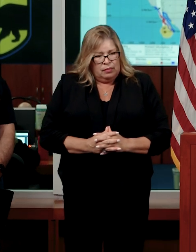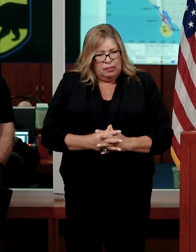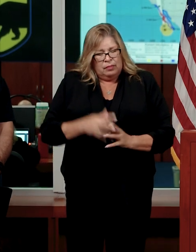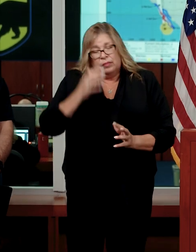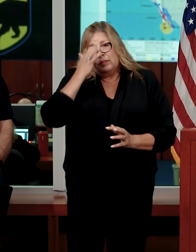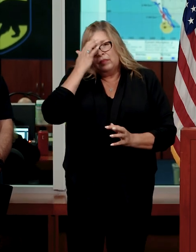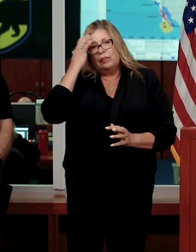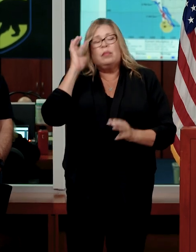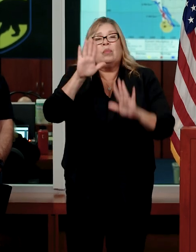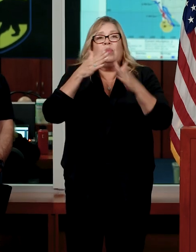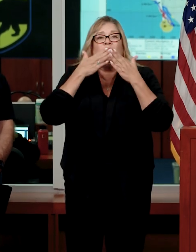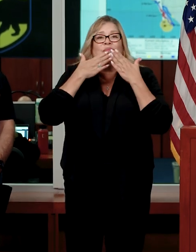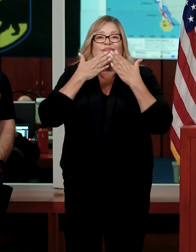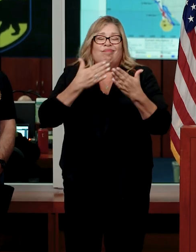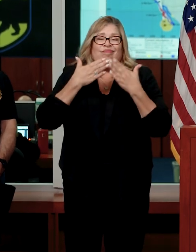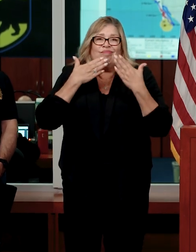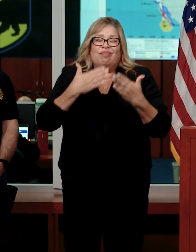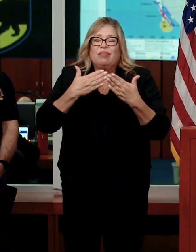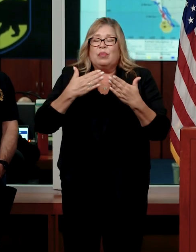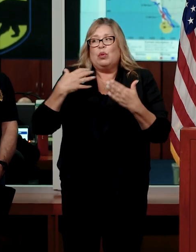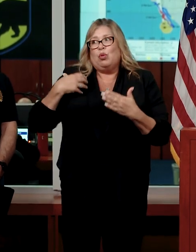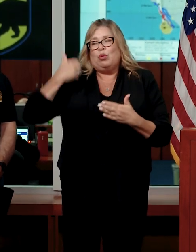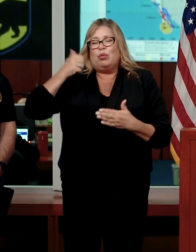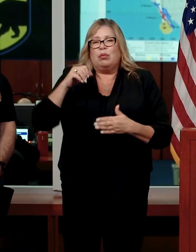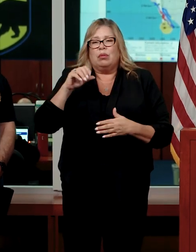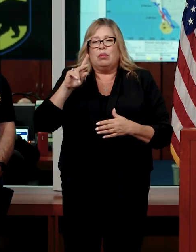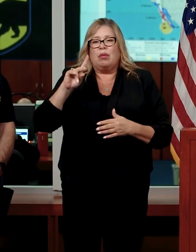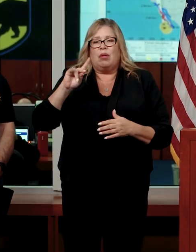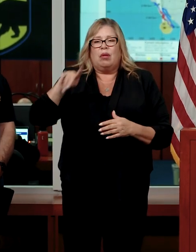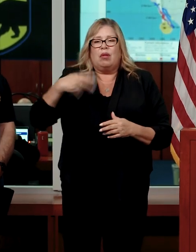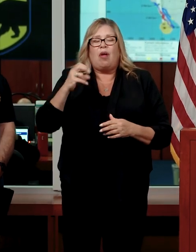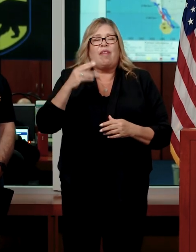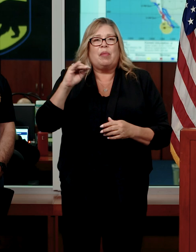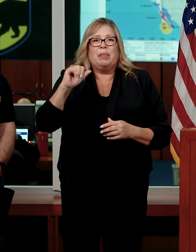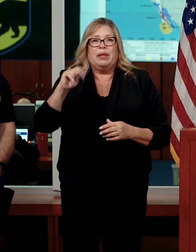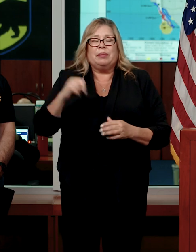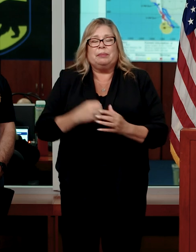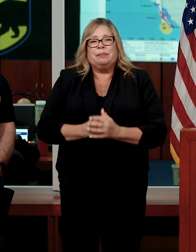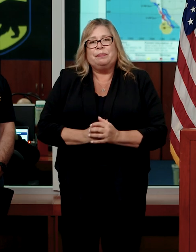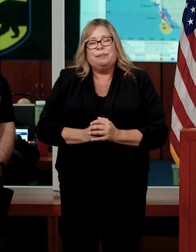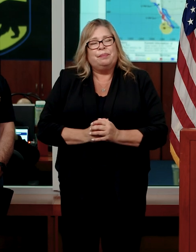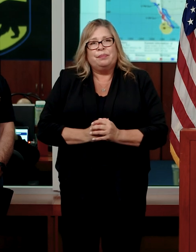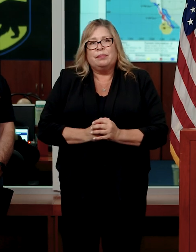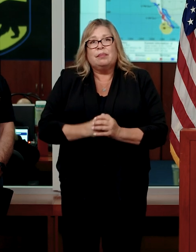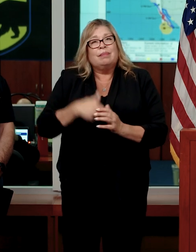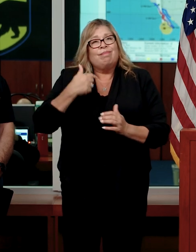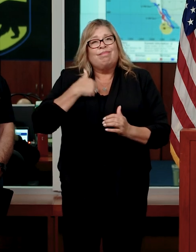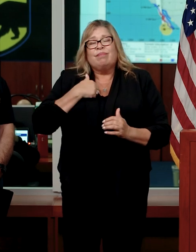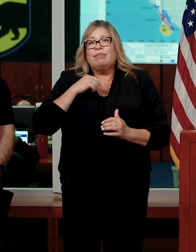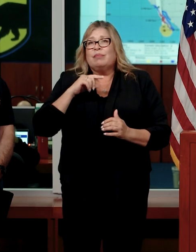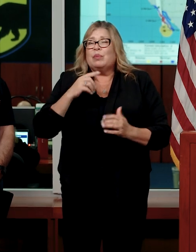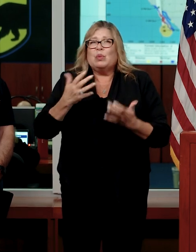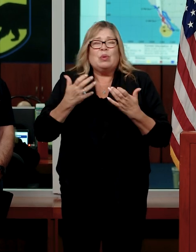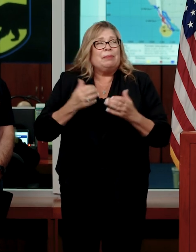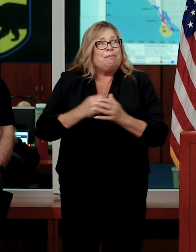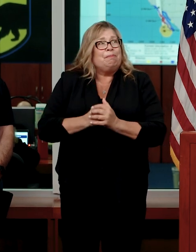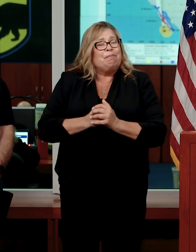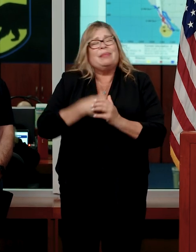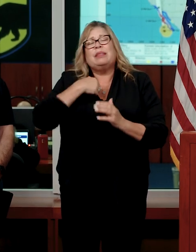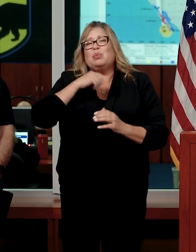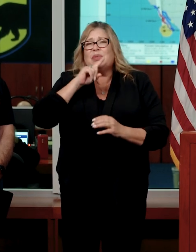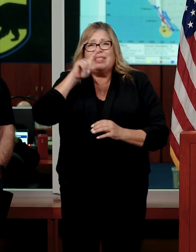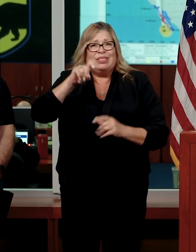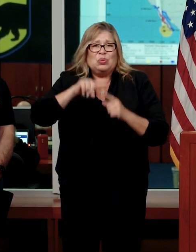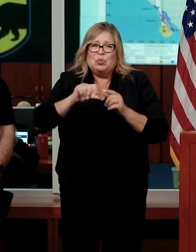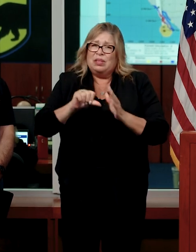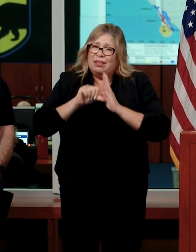Thank you, Colonel Kaufman. I just want to, I need to emphasize